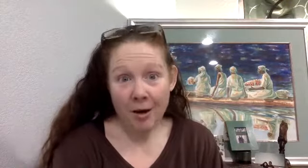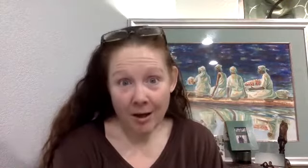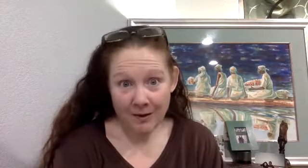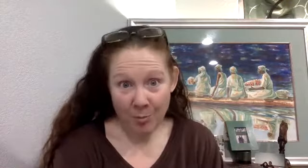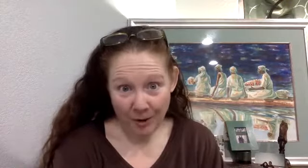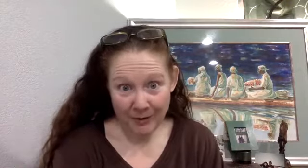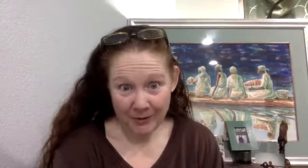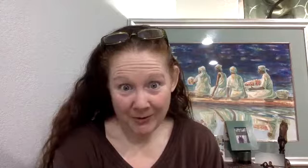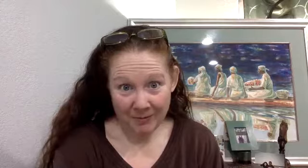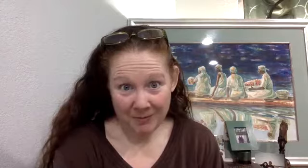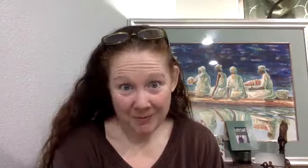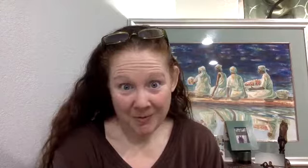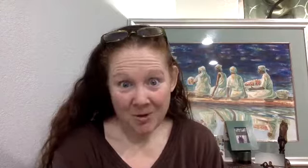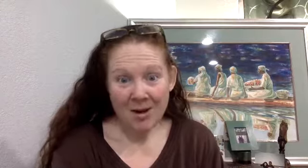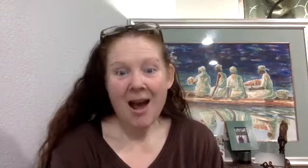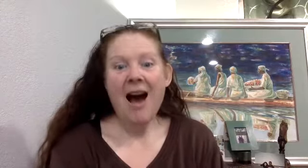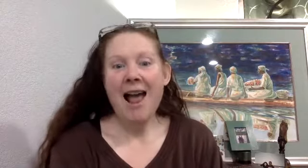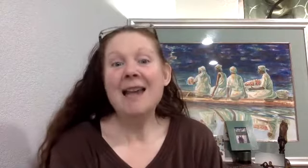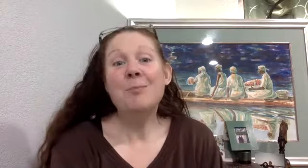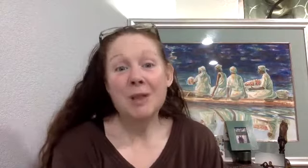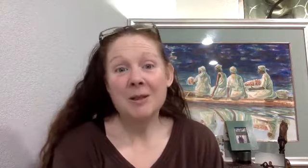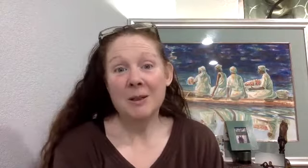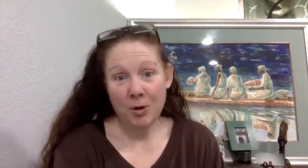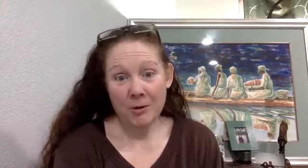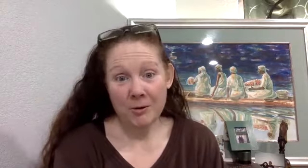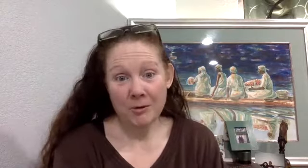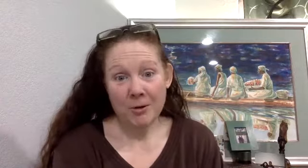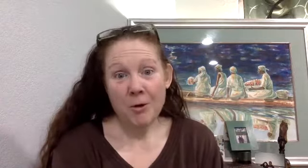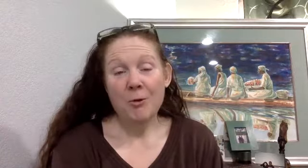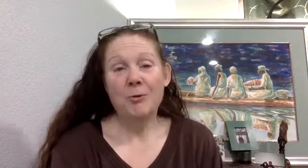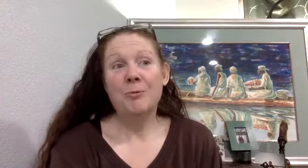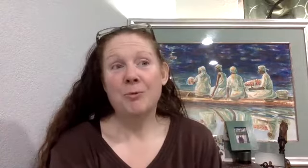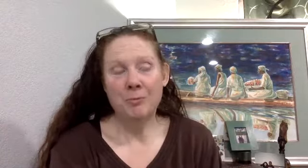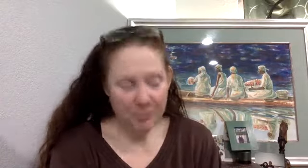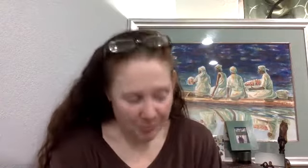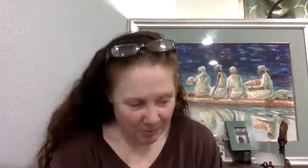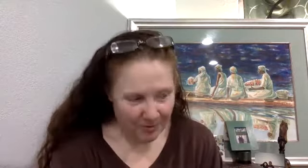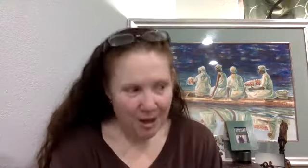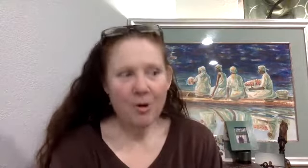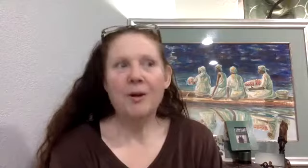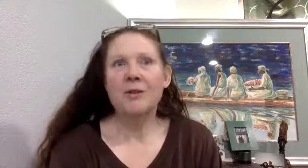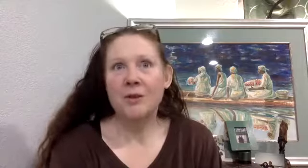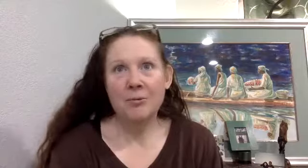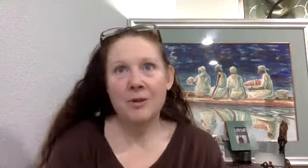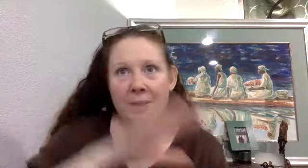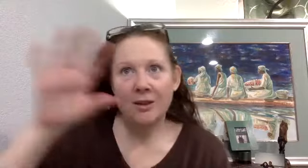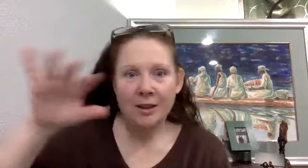onset Parkinson's. I had a business partner who developed Parkinson's. He was in the